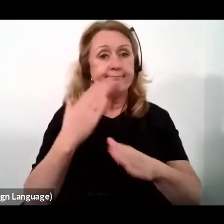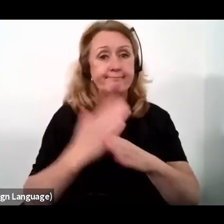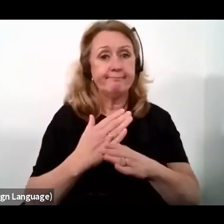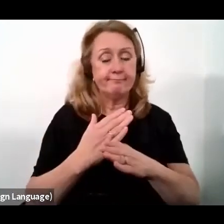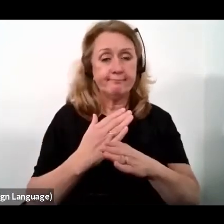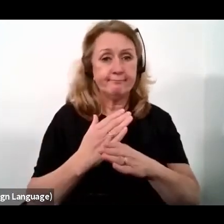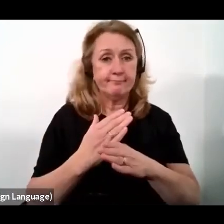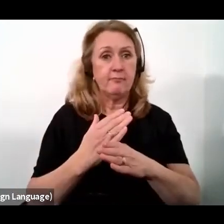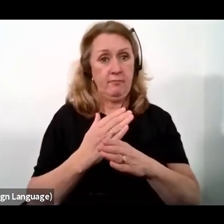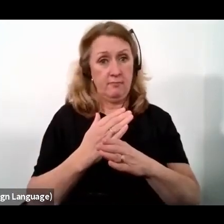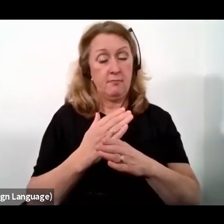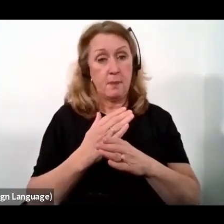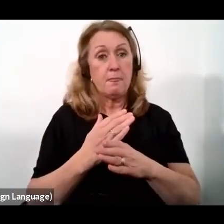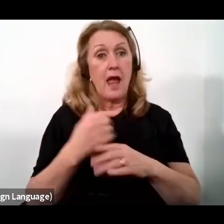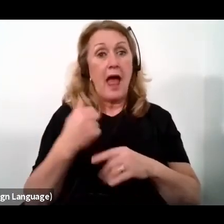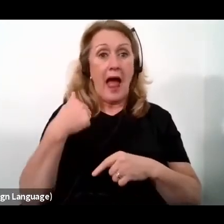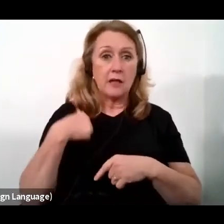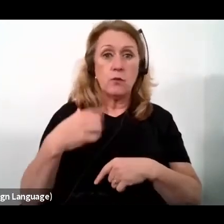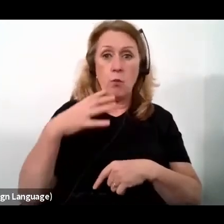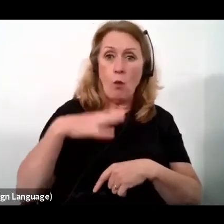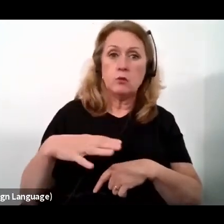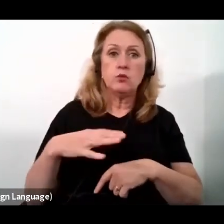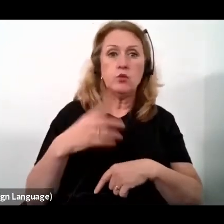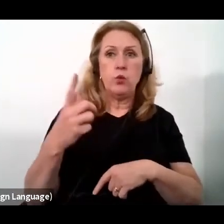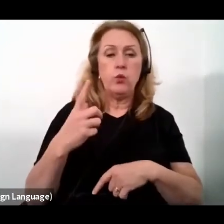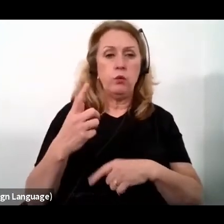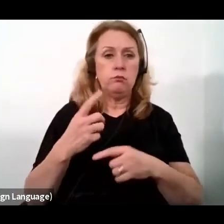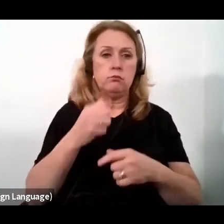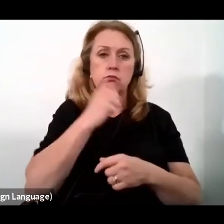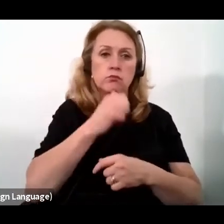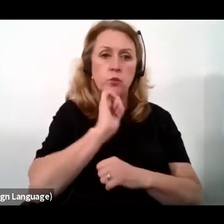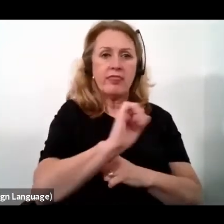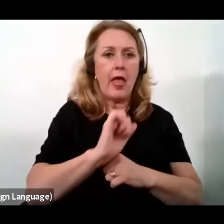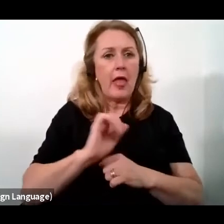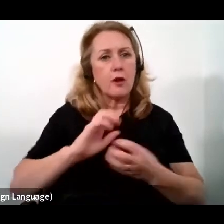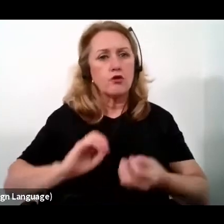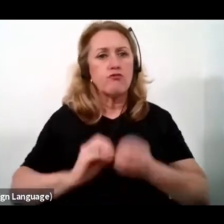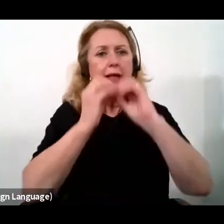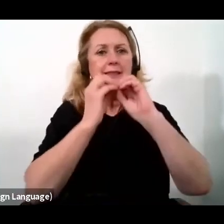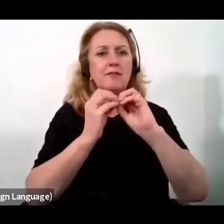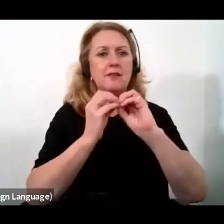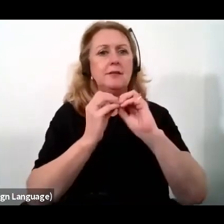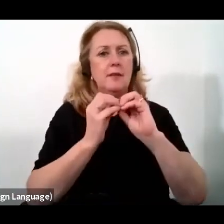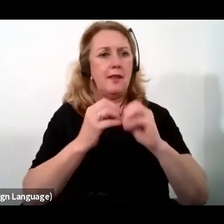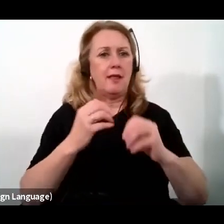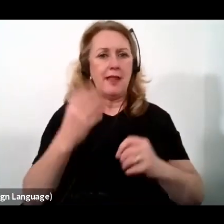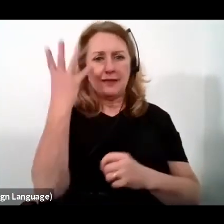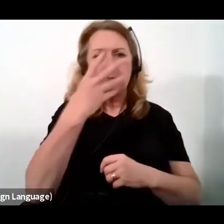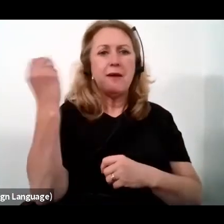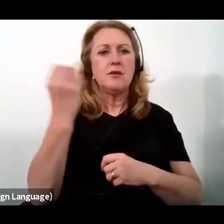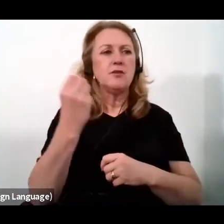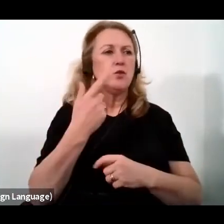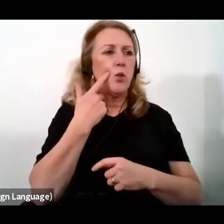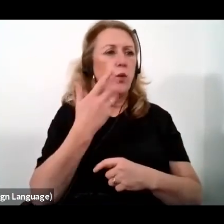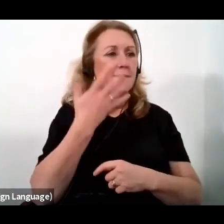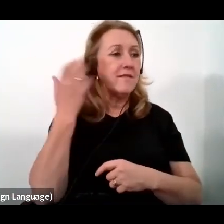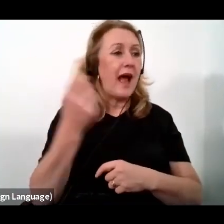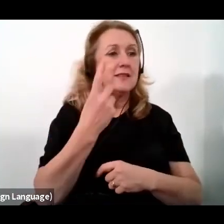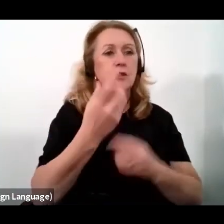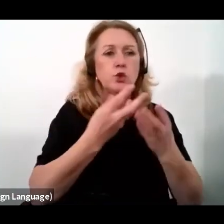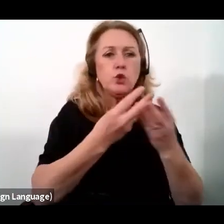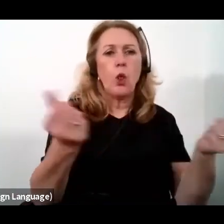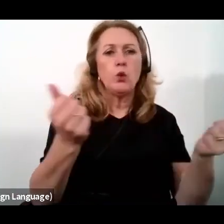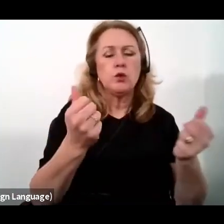entrepreneurship and drawing on their creativity and animal spirit to find solution to economically rewarding